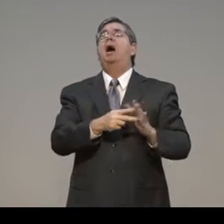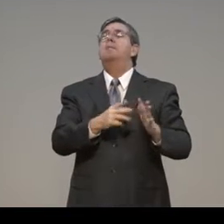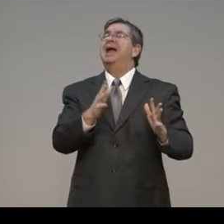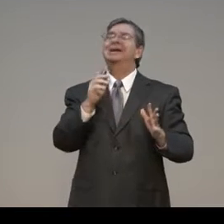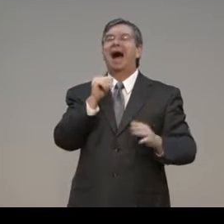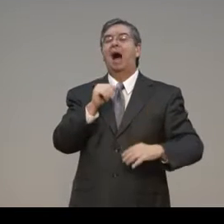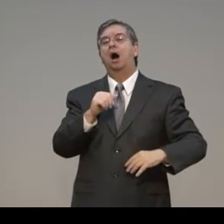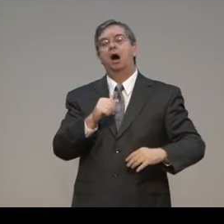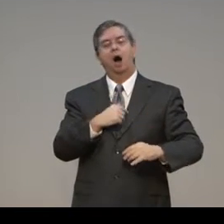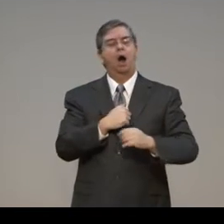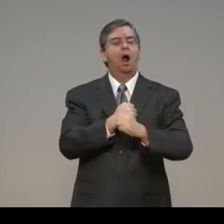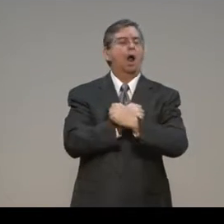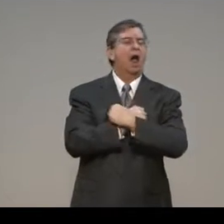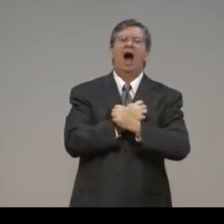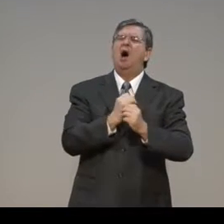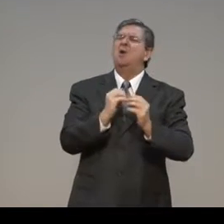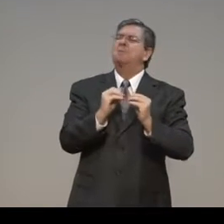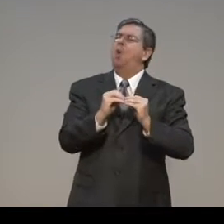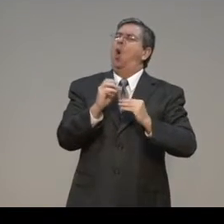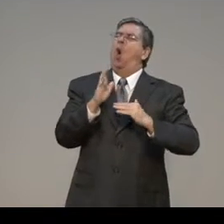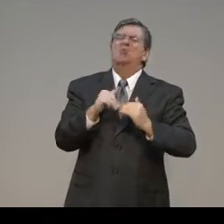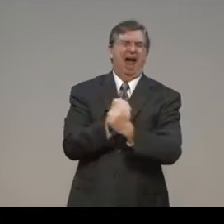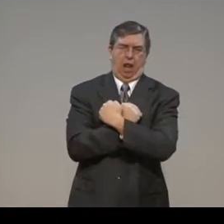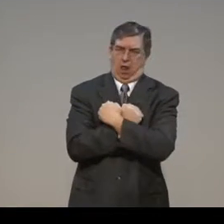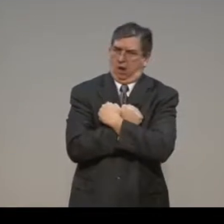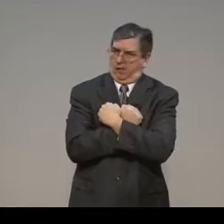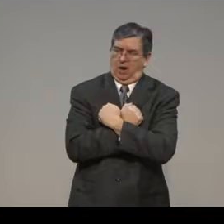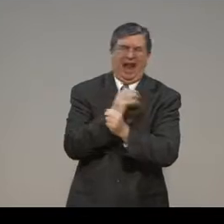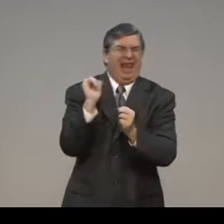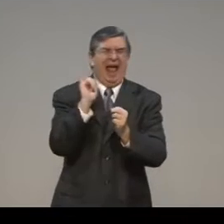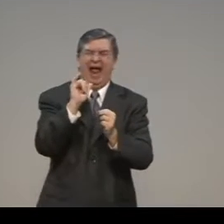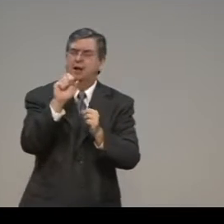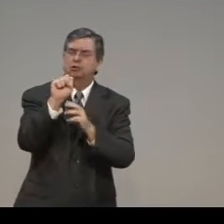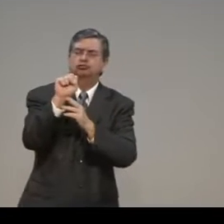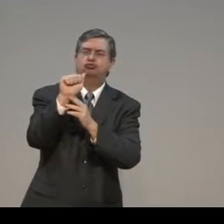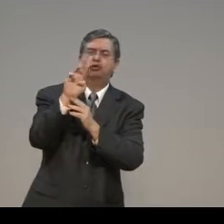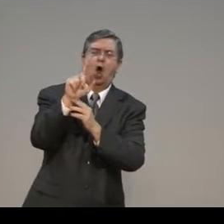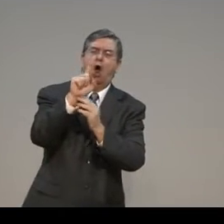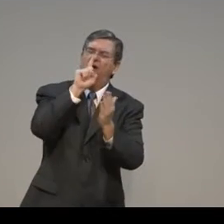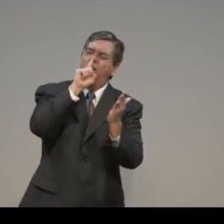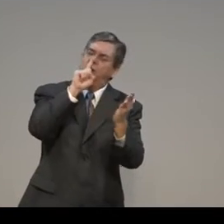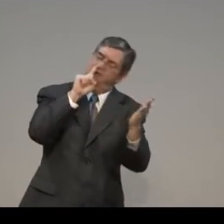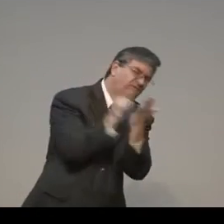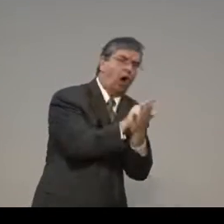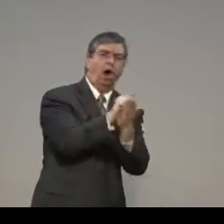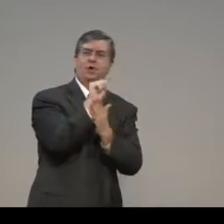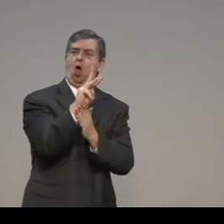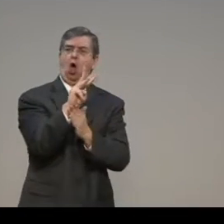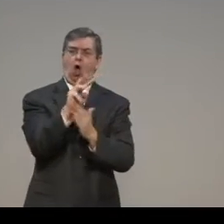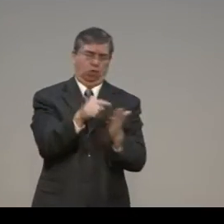And they followed law. It's, it's, it's, it's, I'm, what I'm trying to display here is